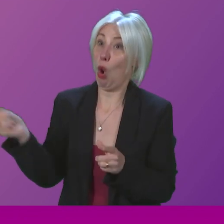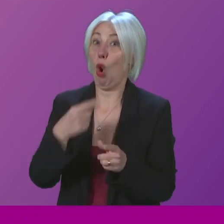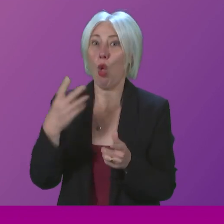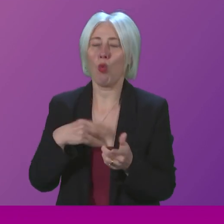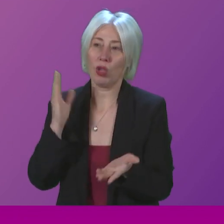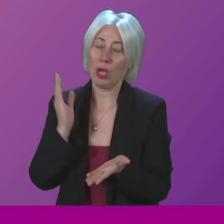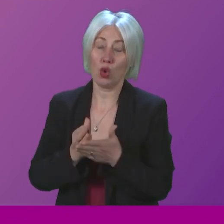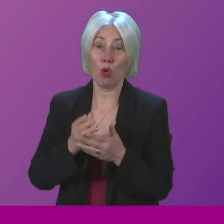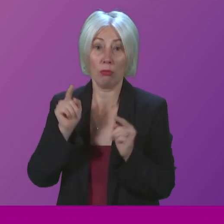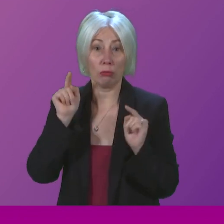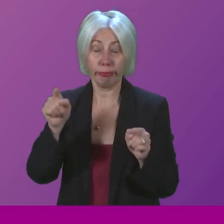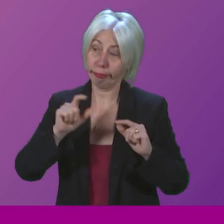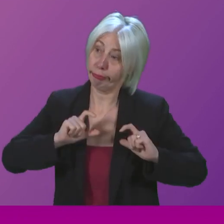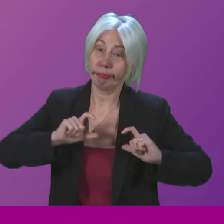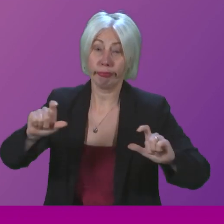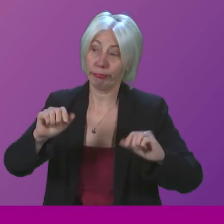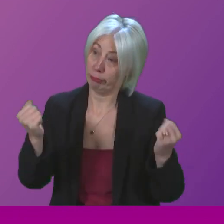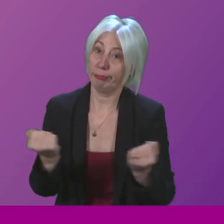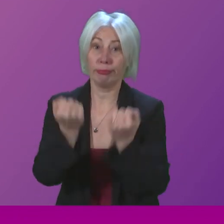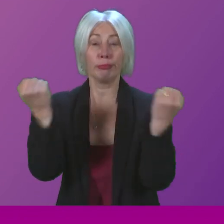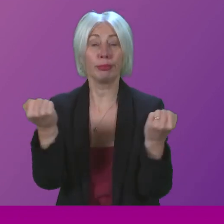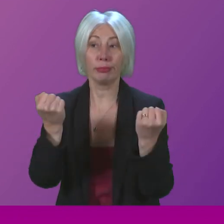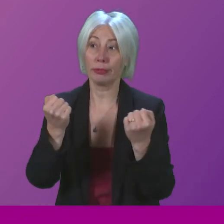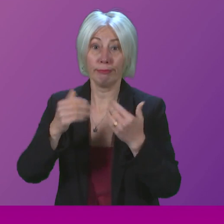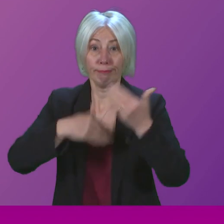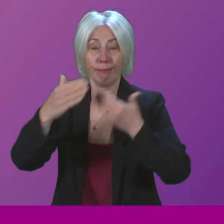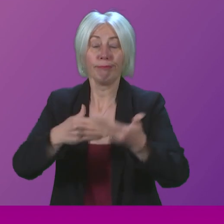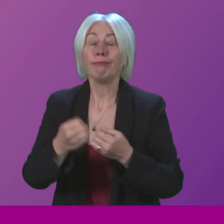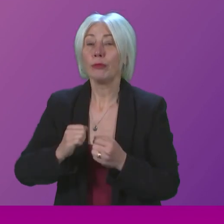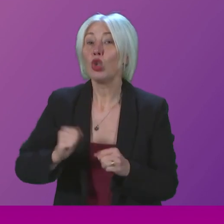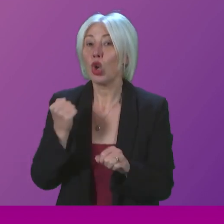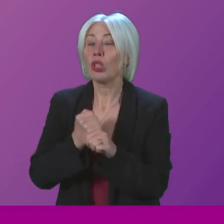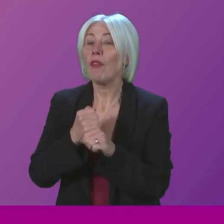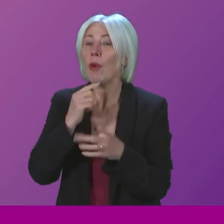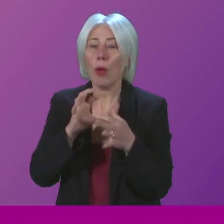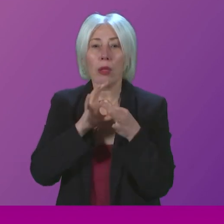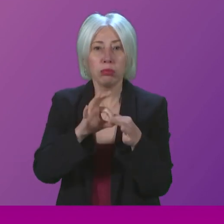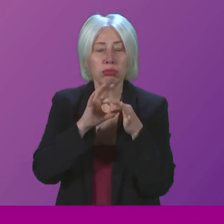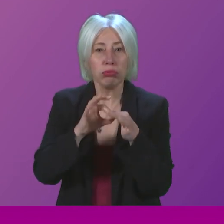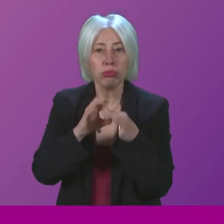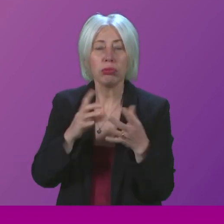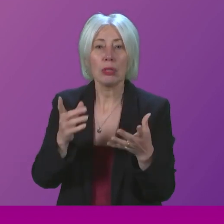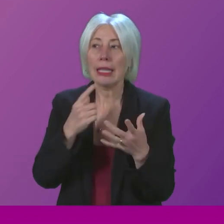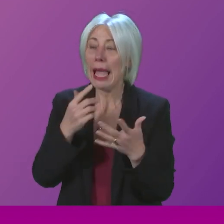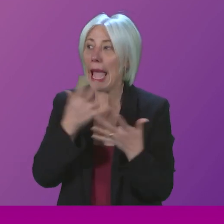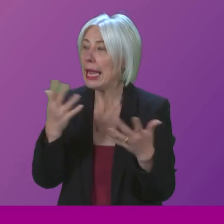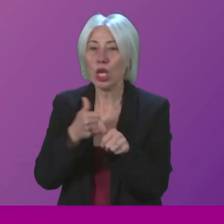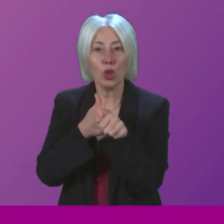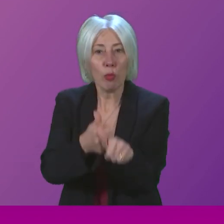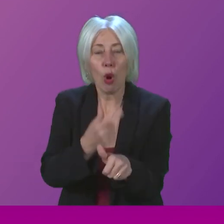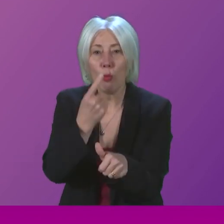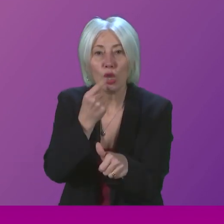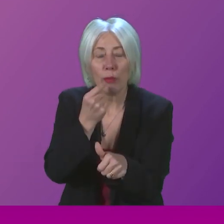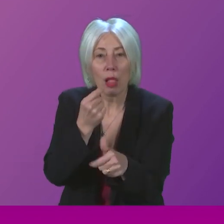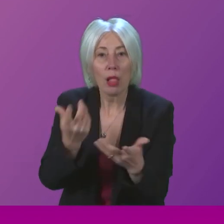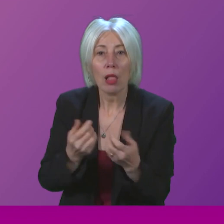them, if at all possible, go from strength to strength. The Scottish Government will engage to consider whether there is any support we can bring